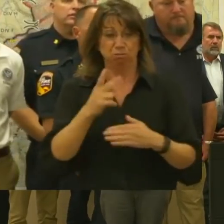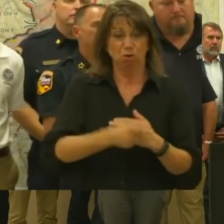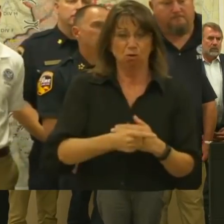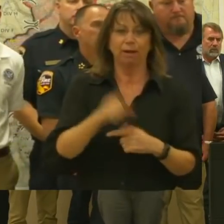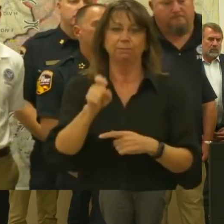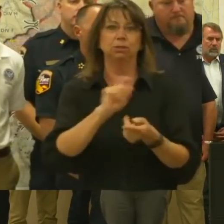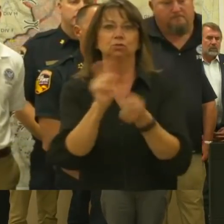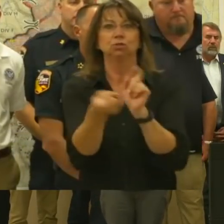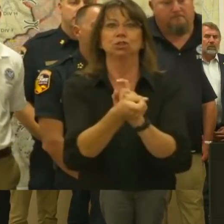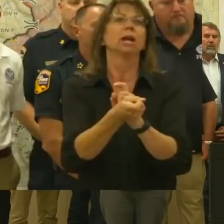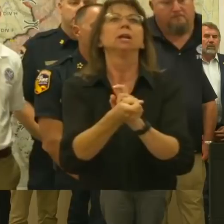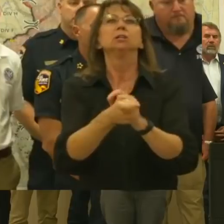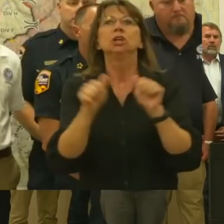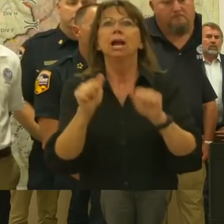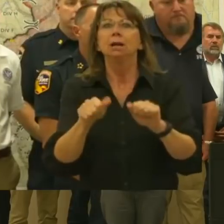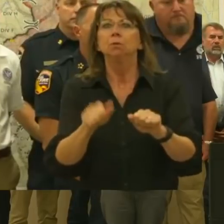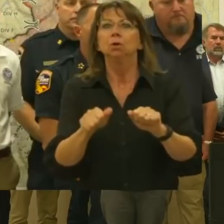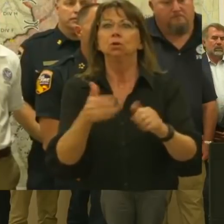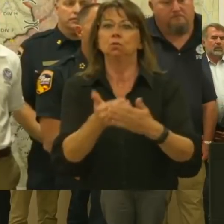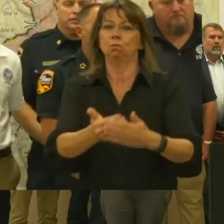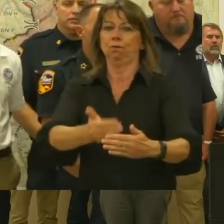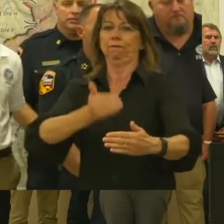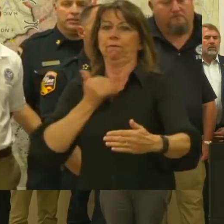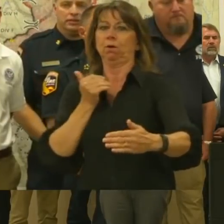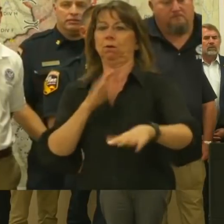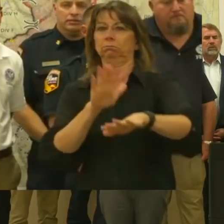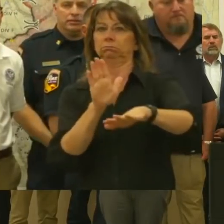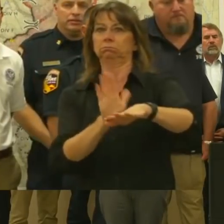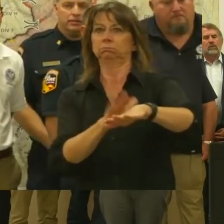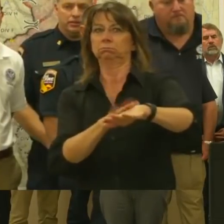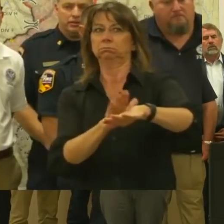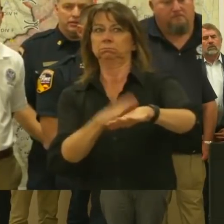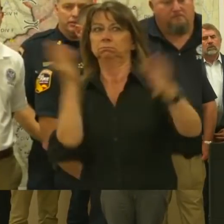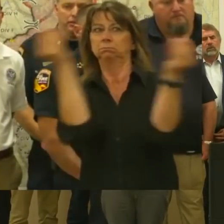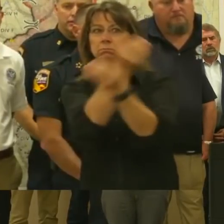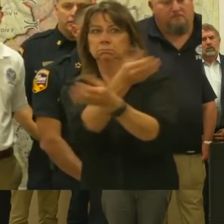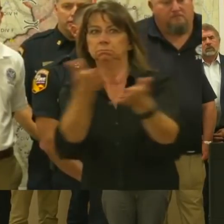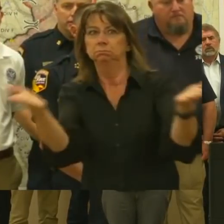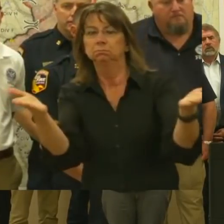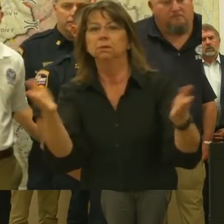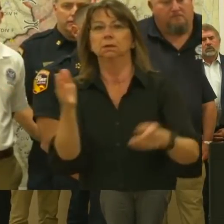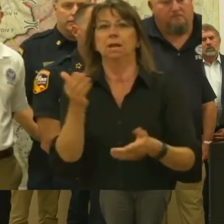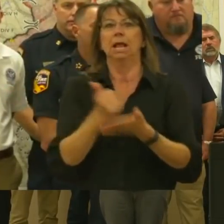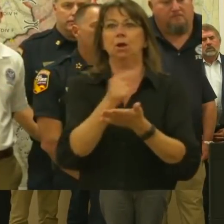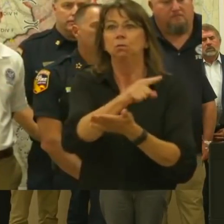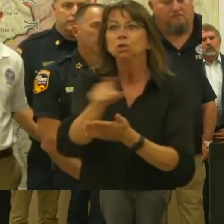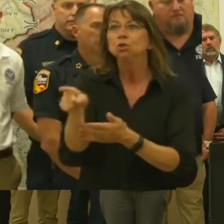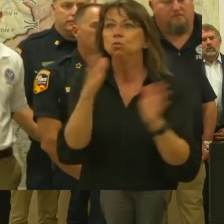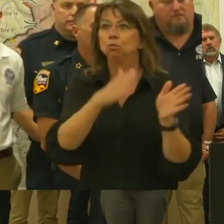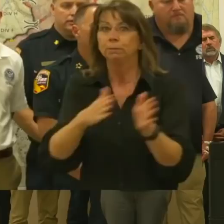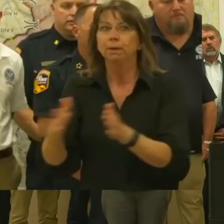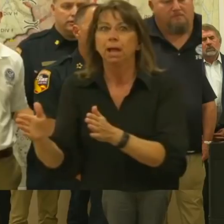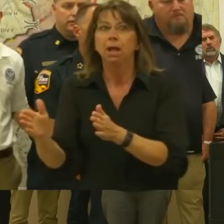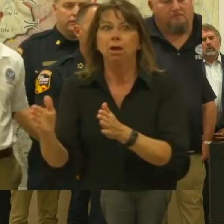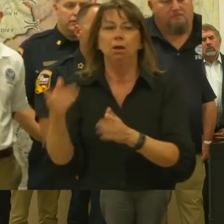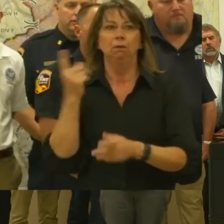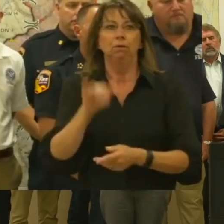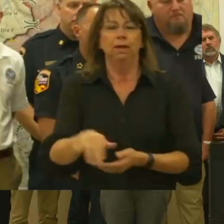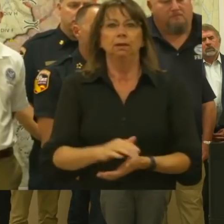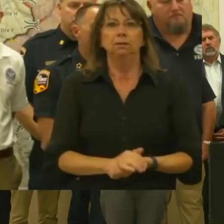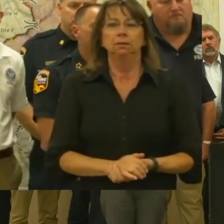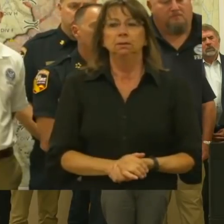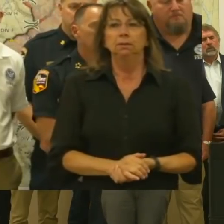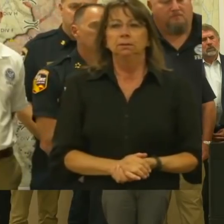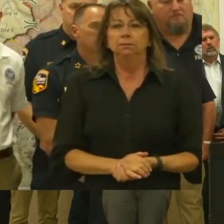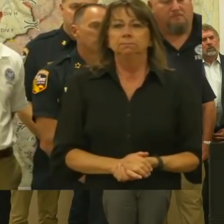get the assistance out ahead of the hazard and disaster to help communities be prepared and to mitigate. On Sunday, as